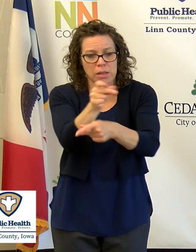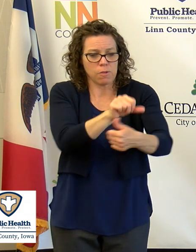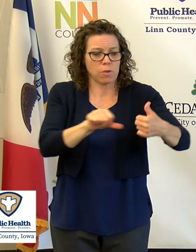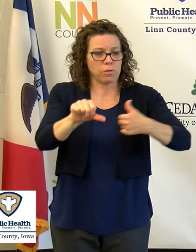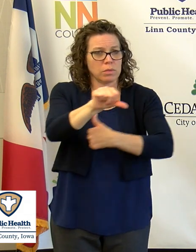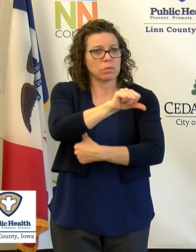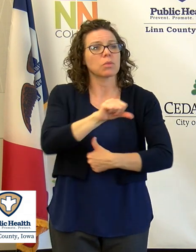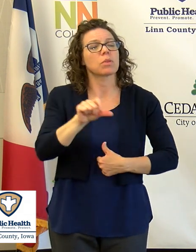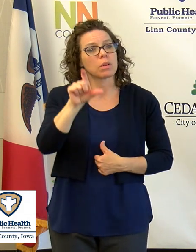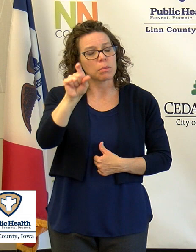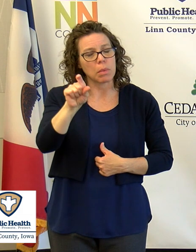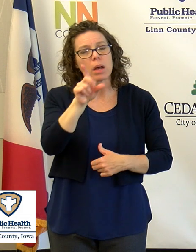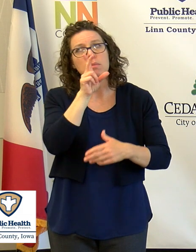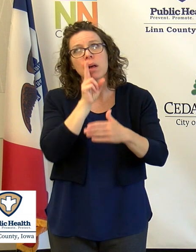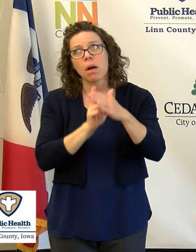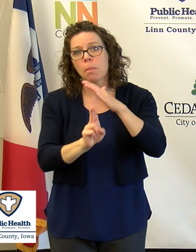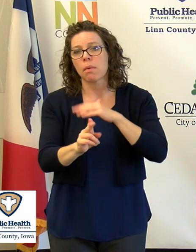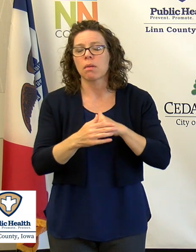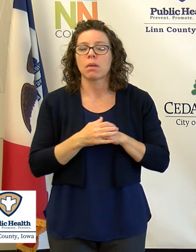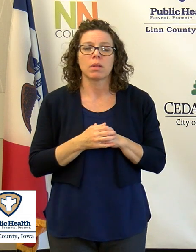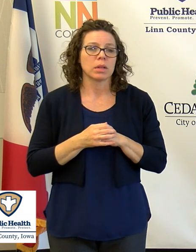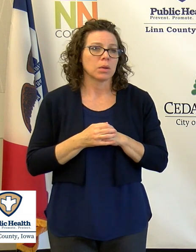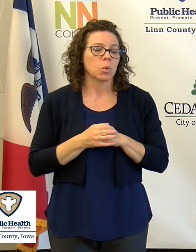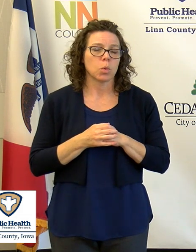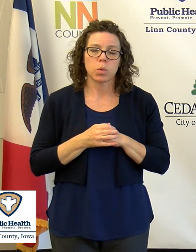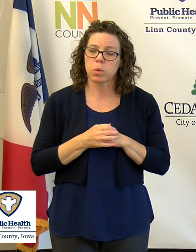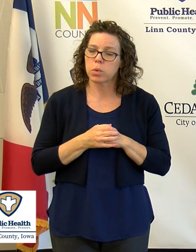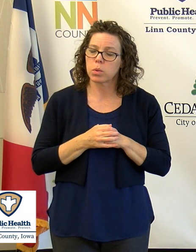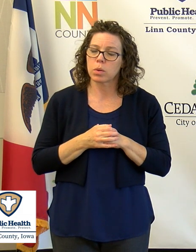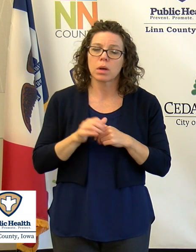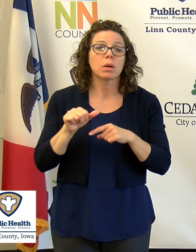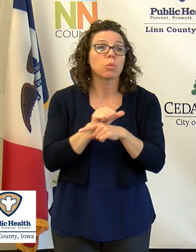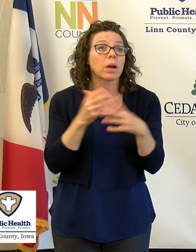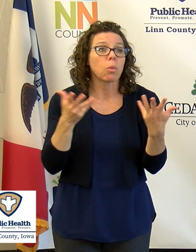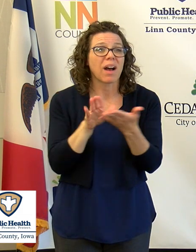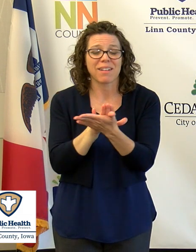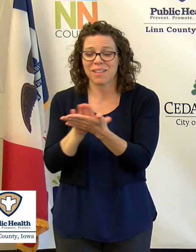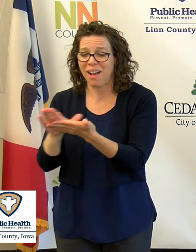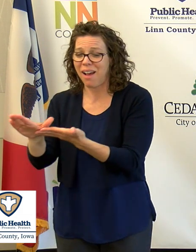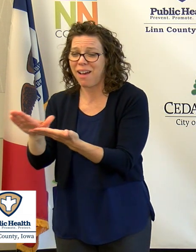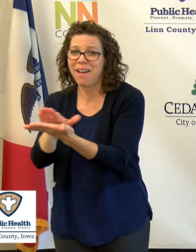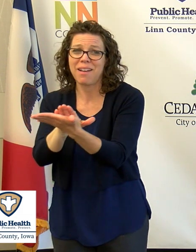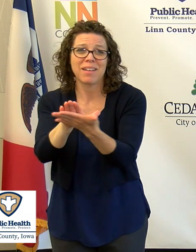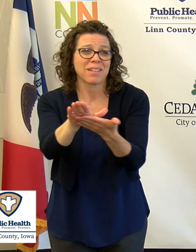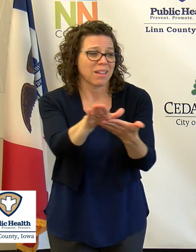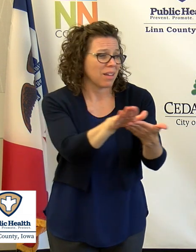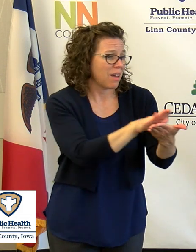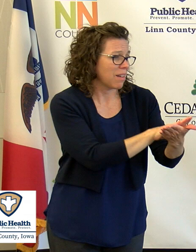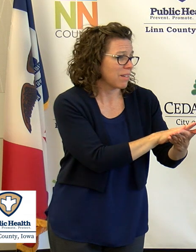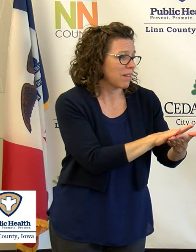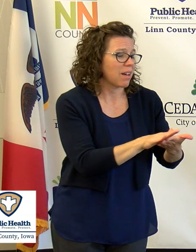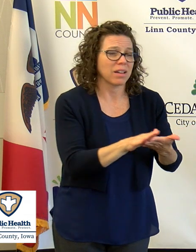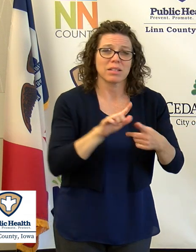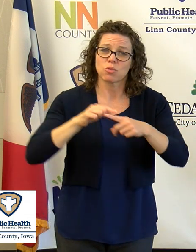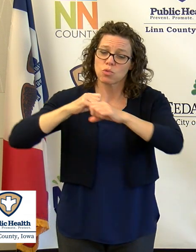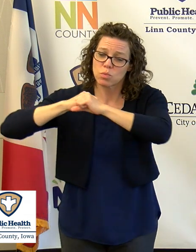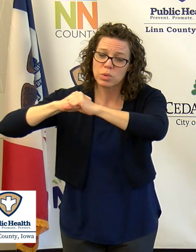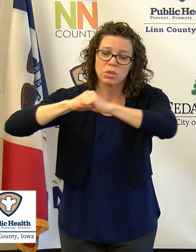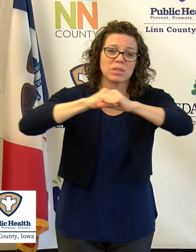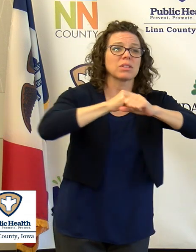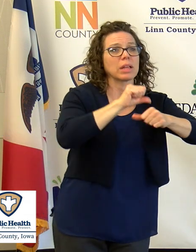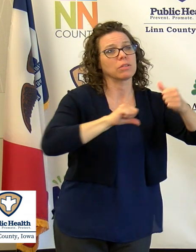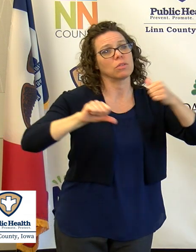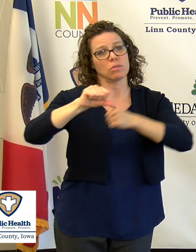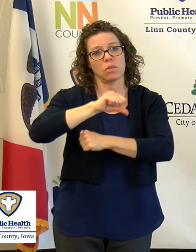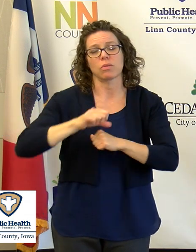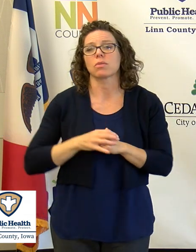We must be humble. We must practice kindness. And we must do what we can to protect each other.